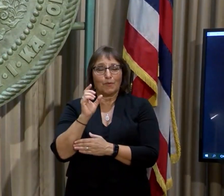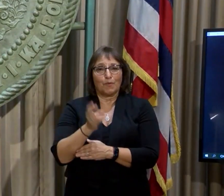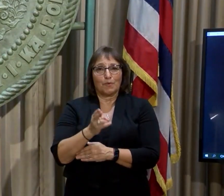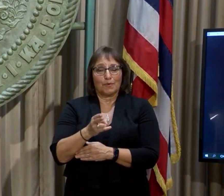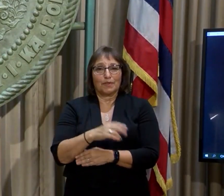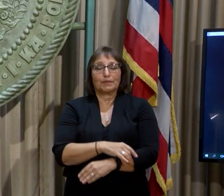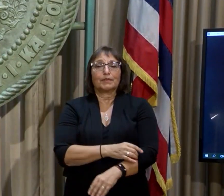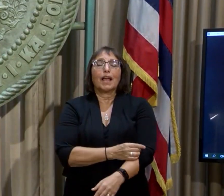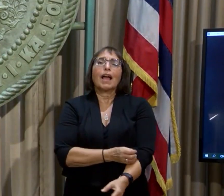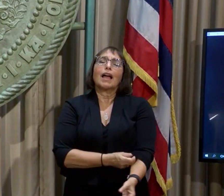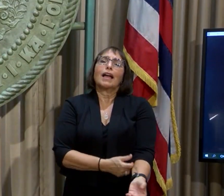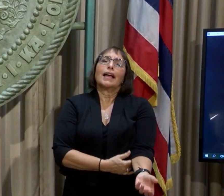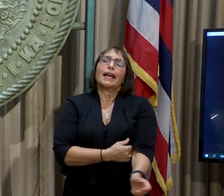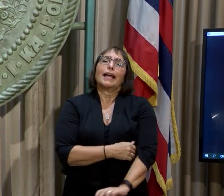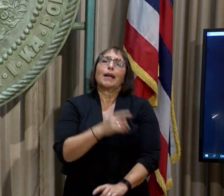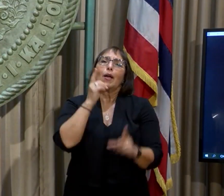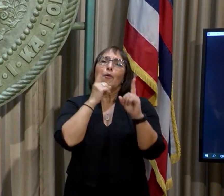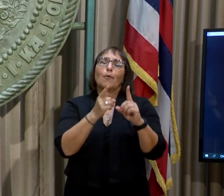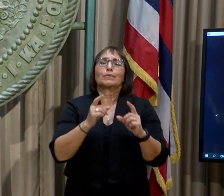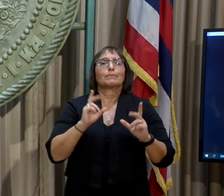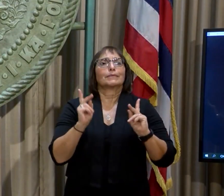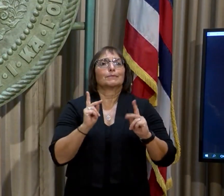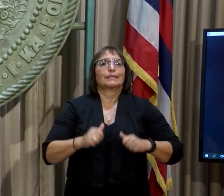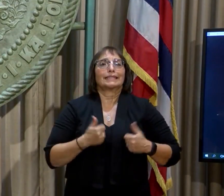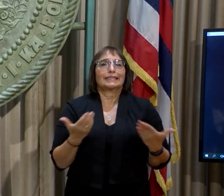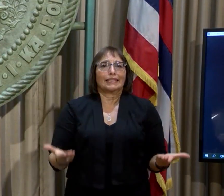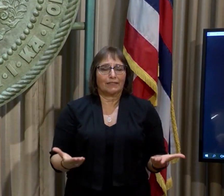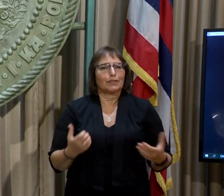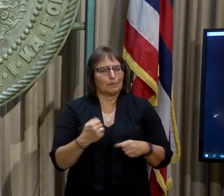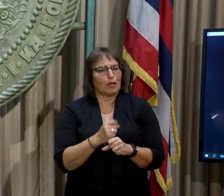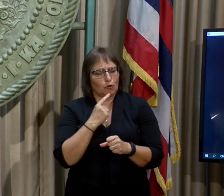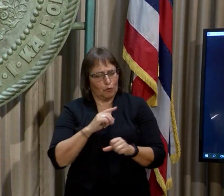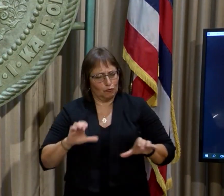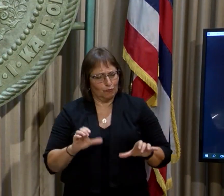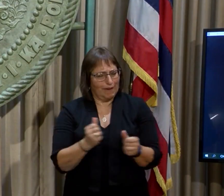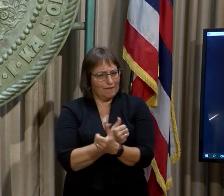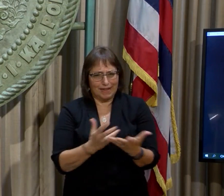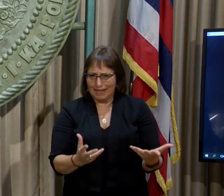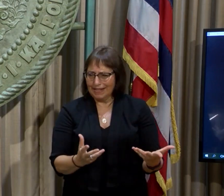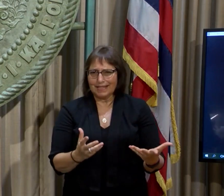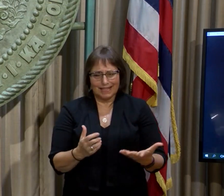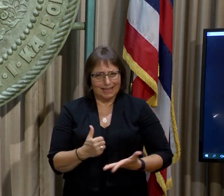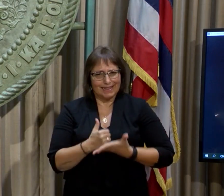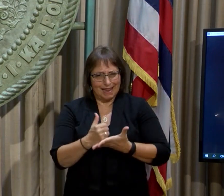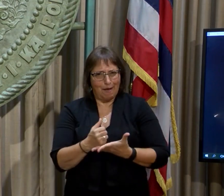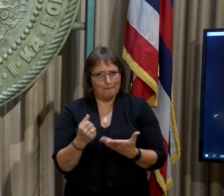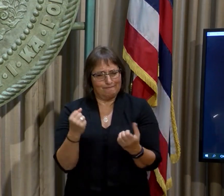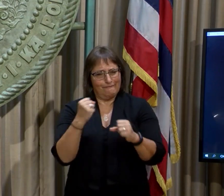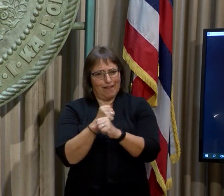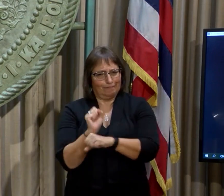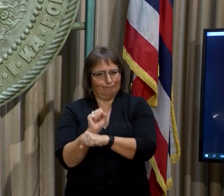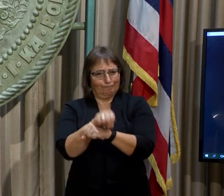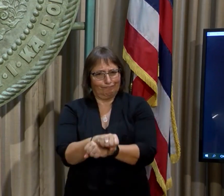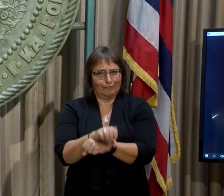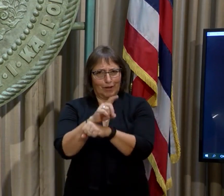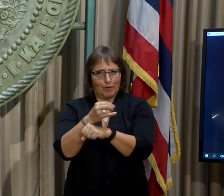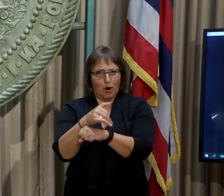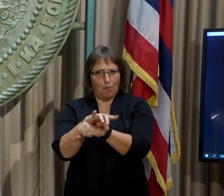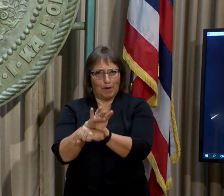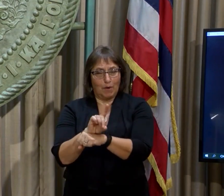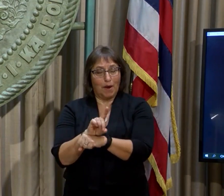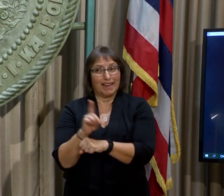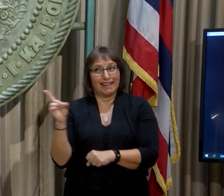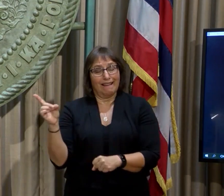our island that we will do everything we can with the monies available to help with this fight. I don't think I could add anything to what the governor just said about the